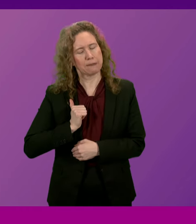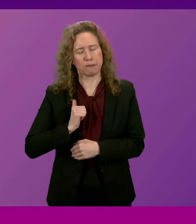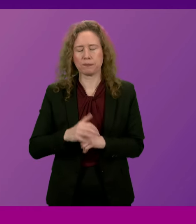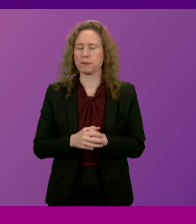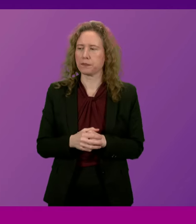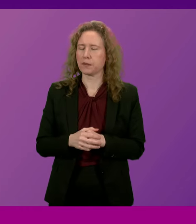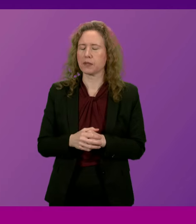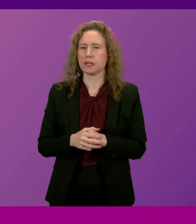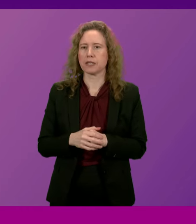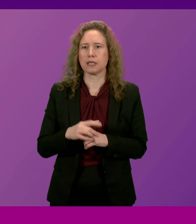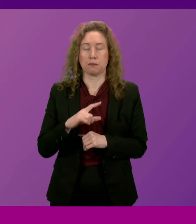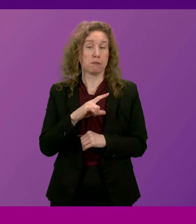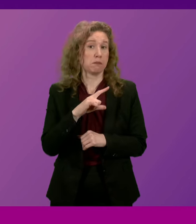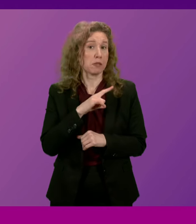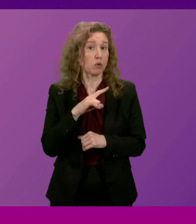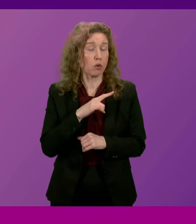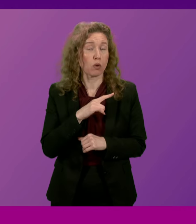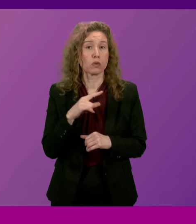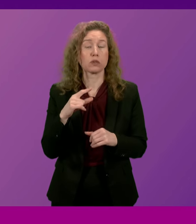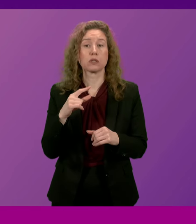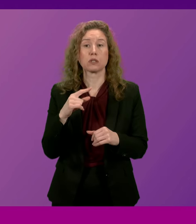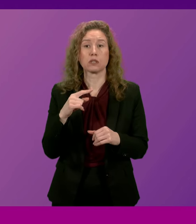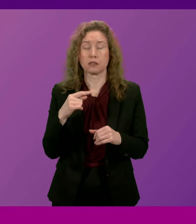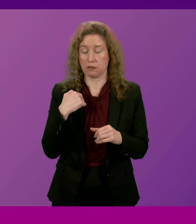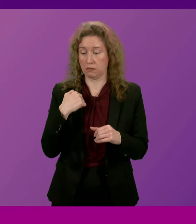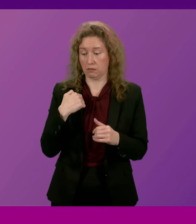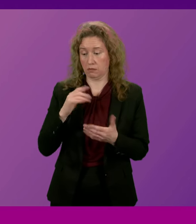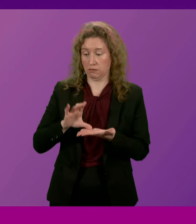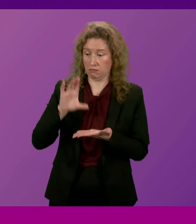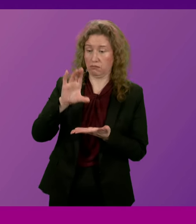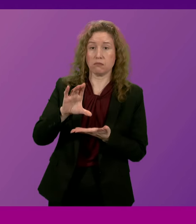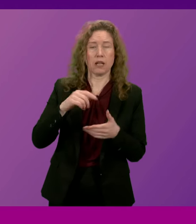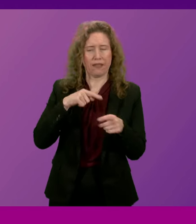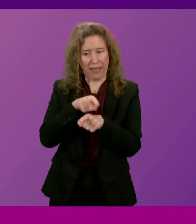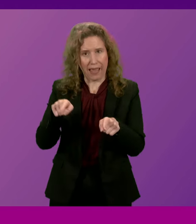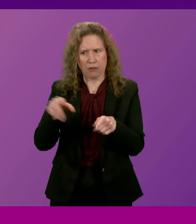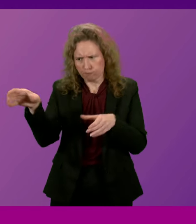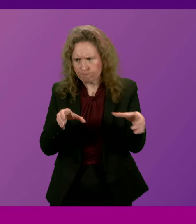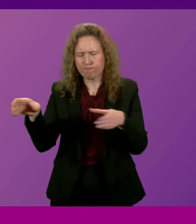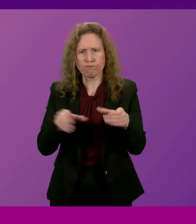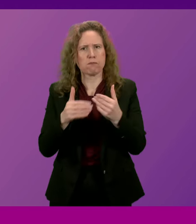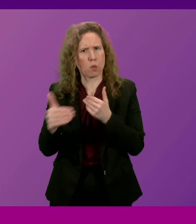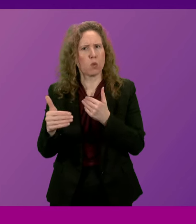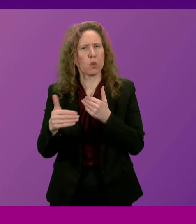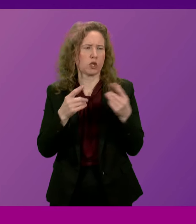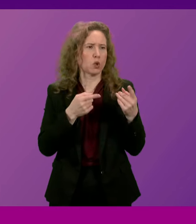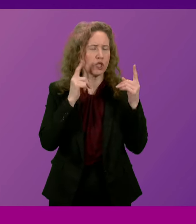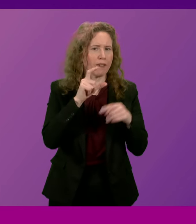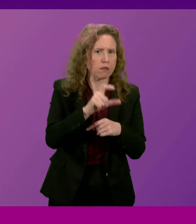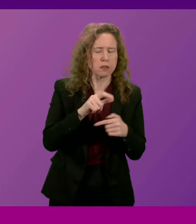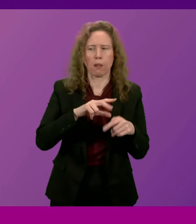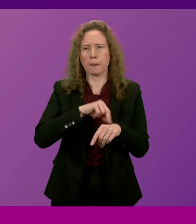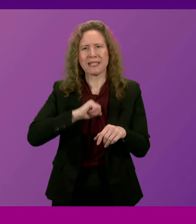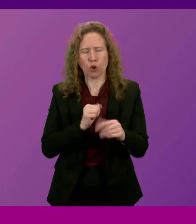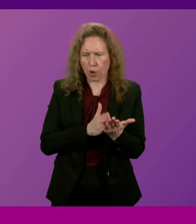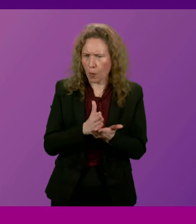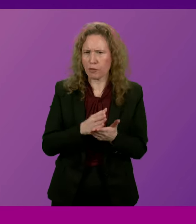strengthening as a consequence of the significant levels of recruitment that the Chief Constable and Police Scotland